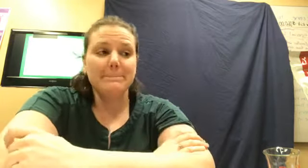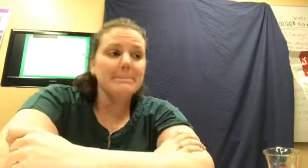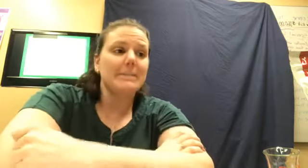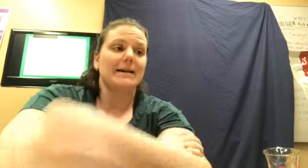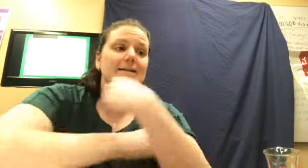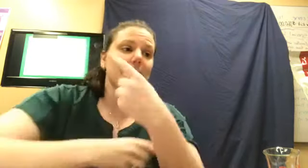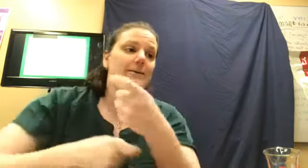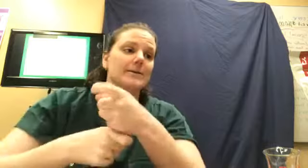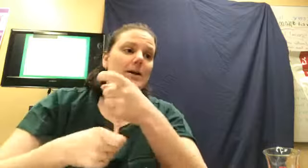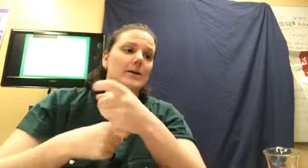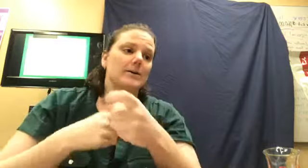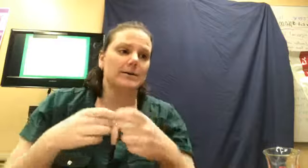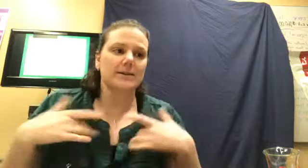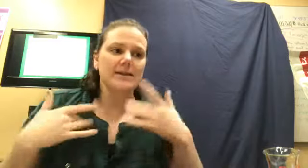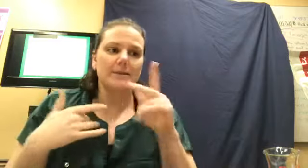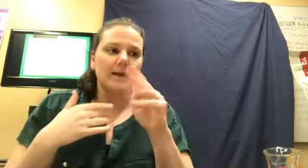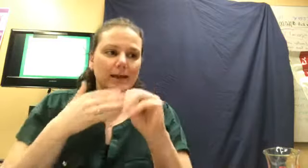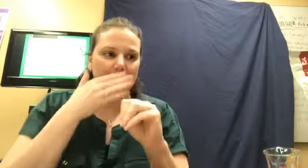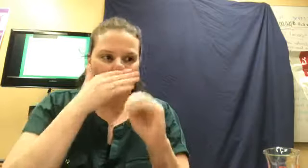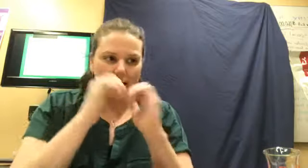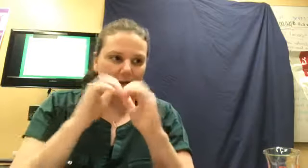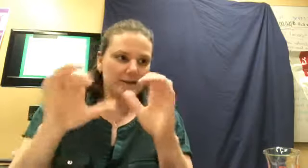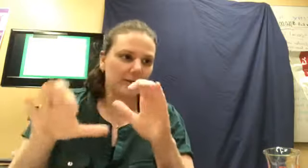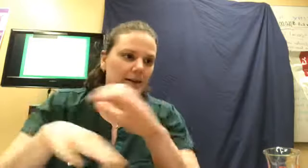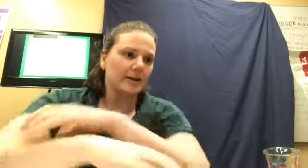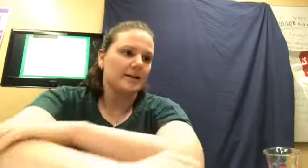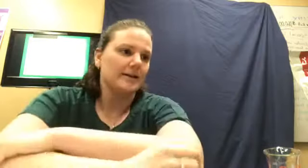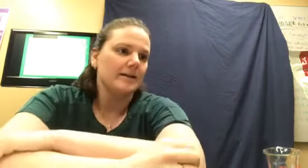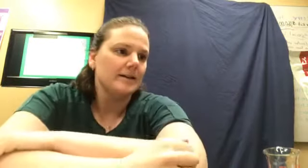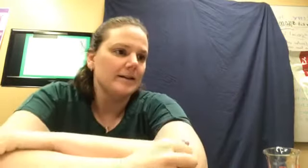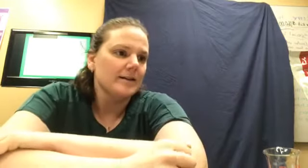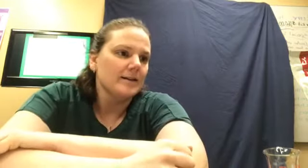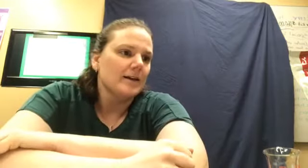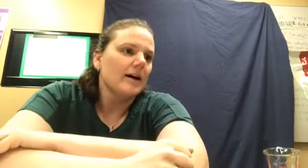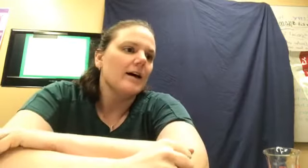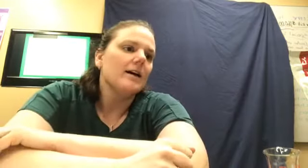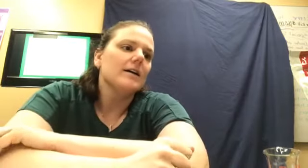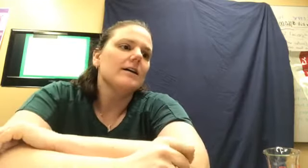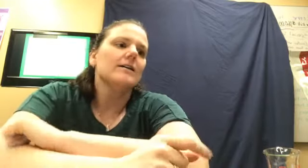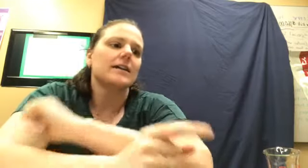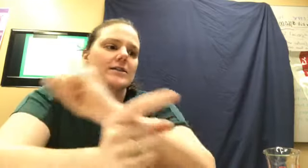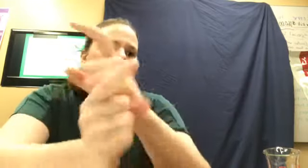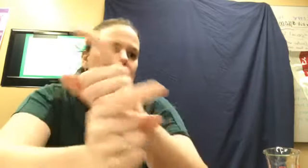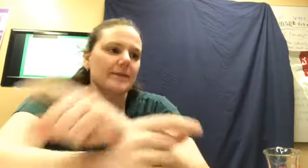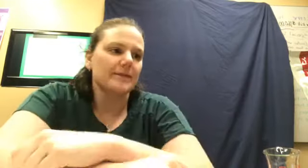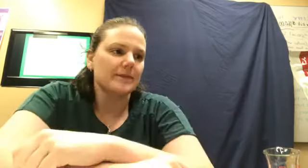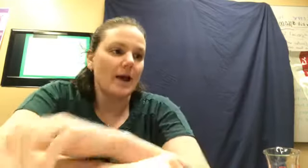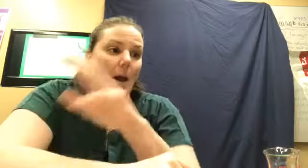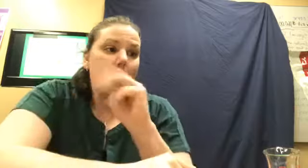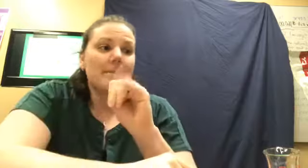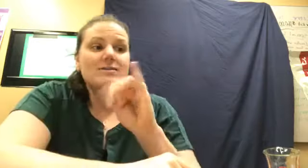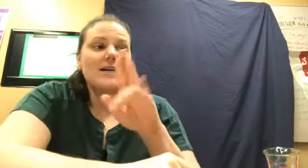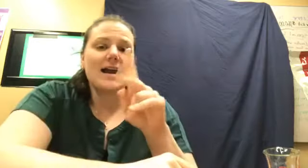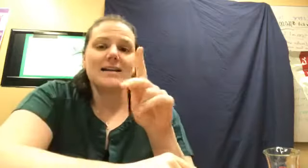I could tell you a joke. What's up Kim? How are you doing? Oh, that's right. Miranda!